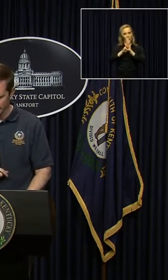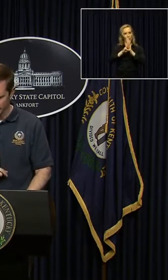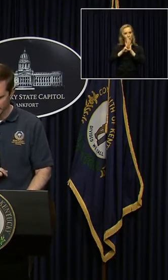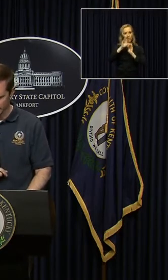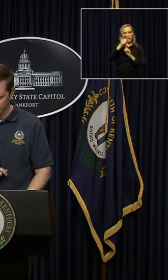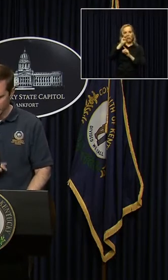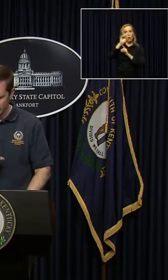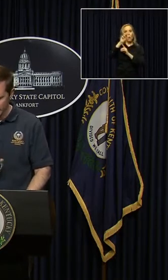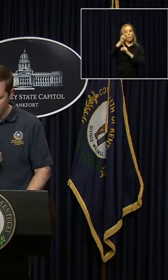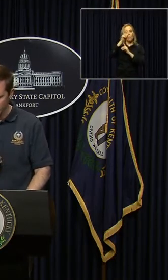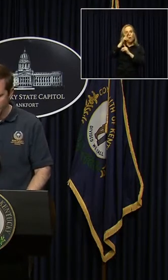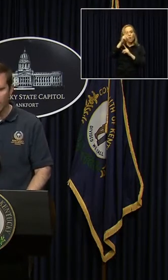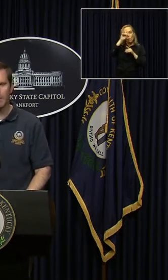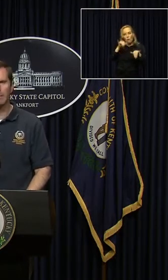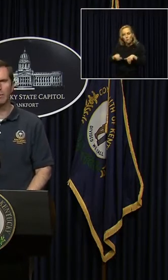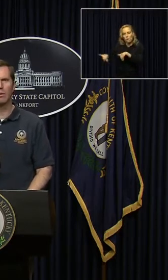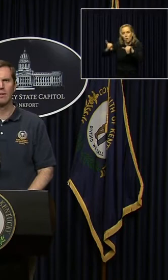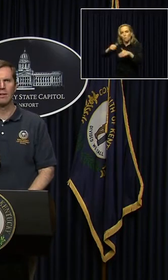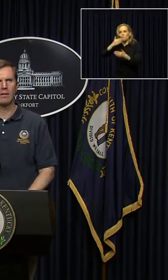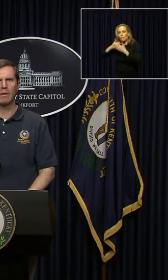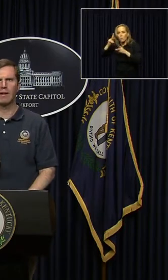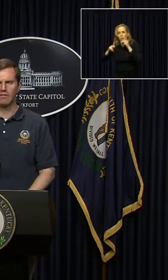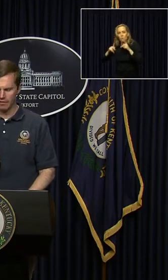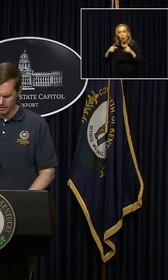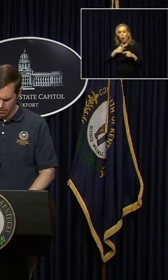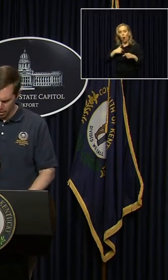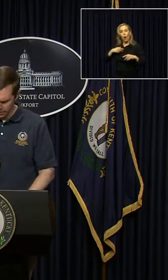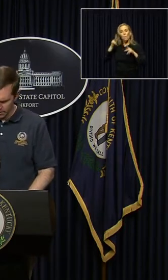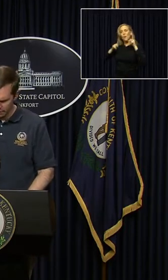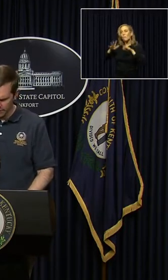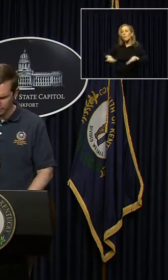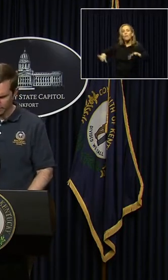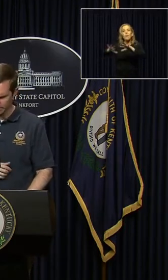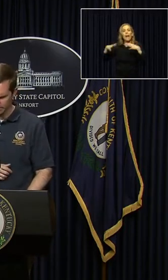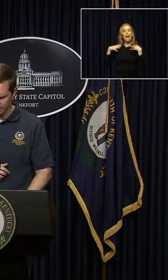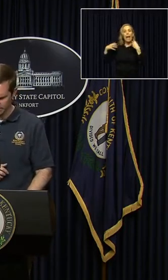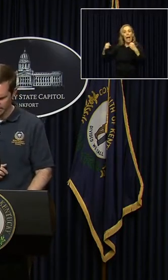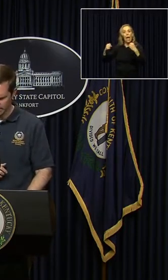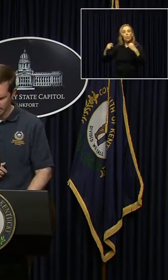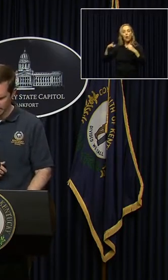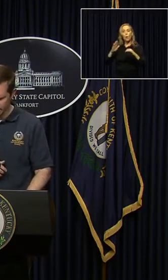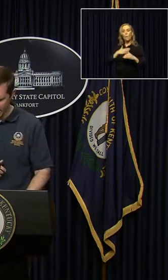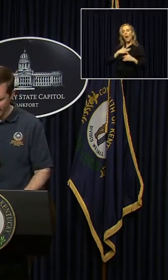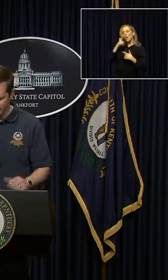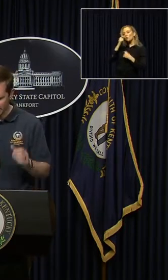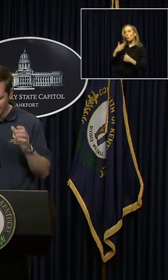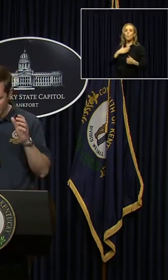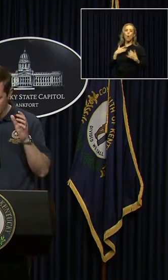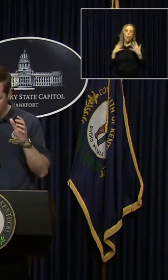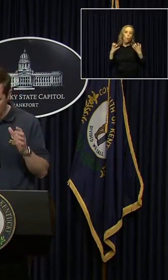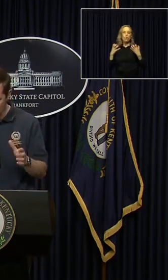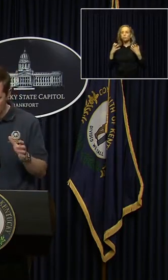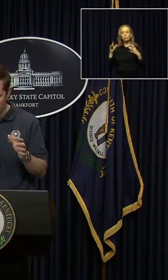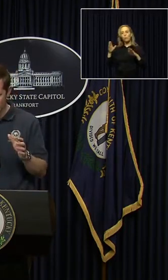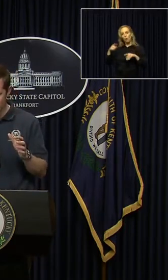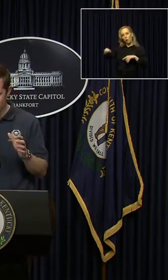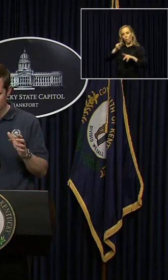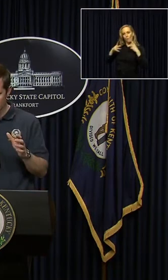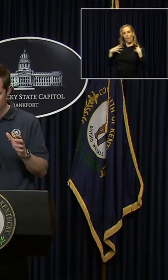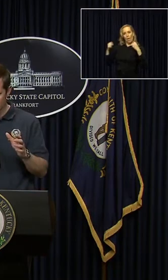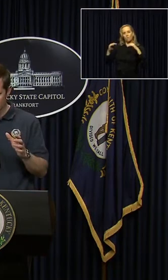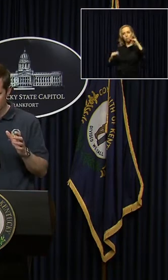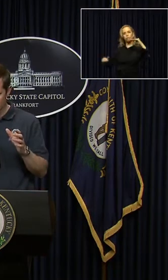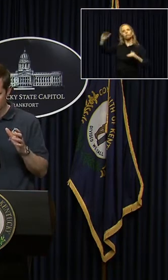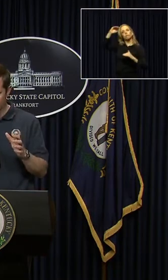good, putting the health of our people above our self interests. In fact, it is a calling